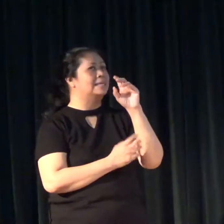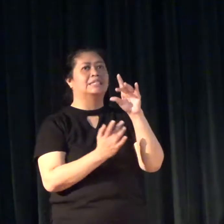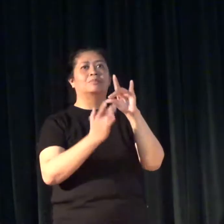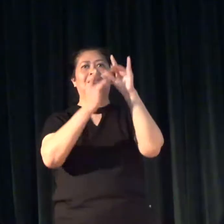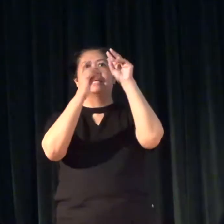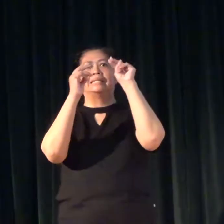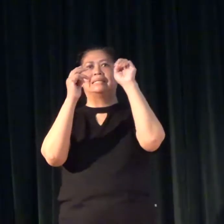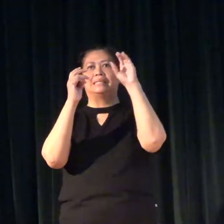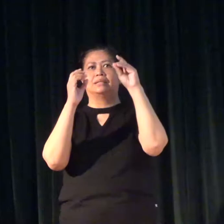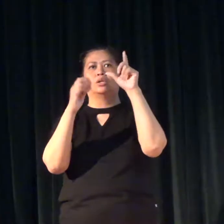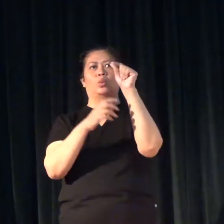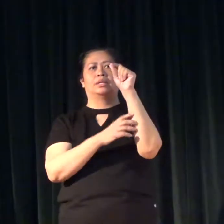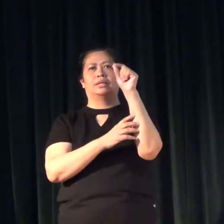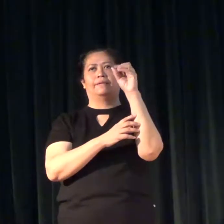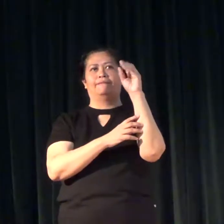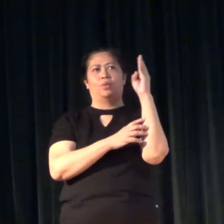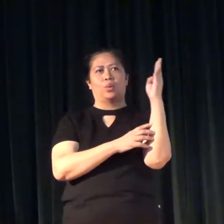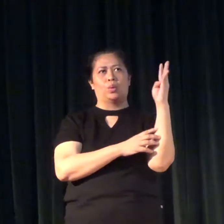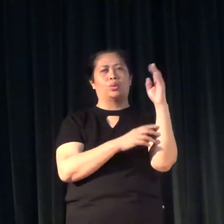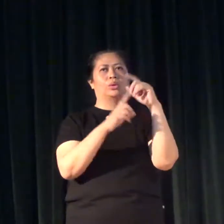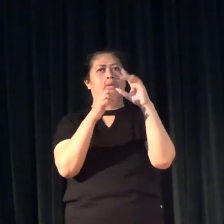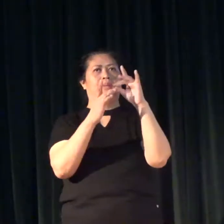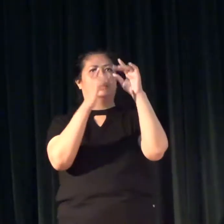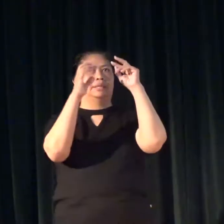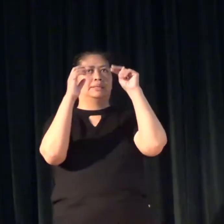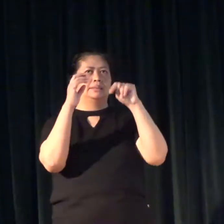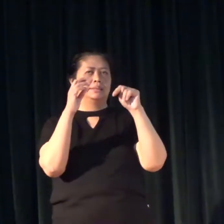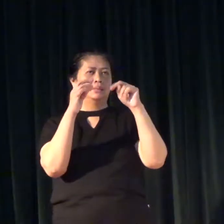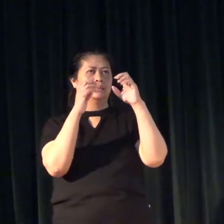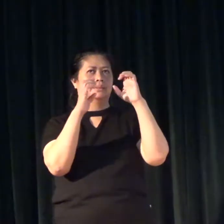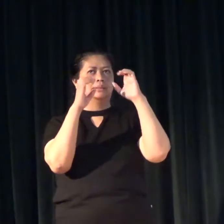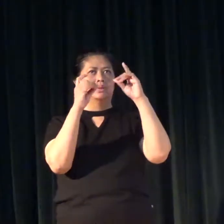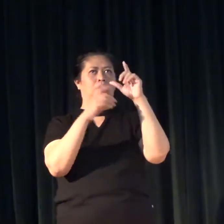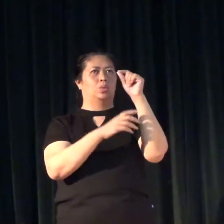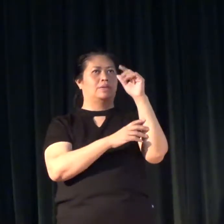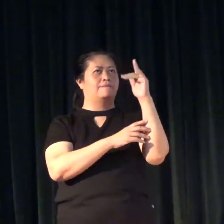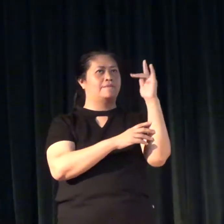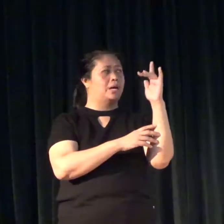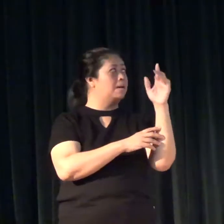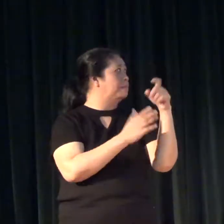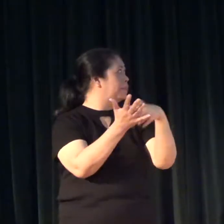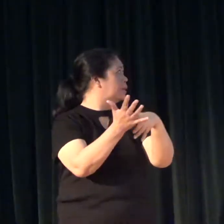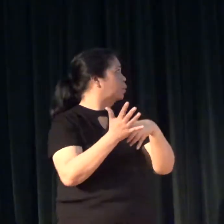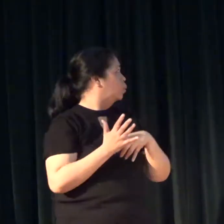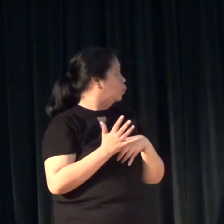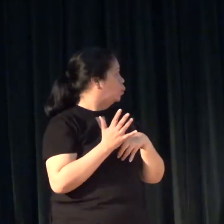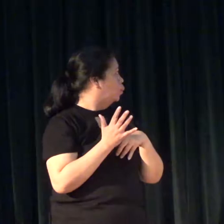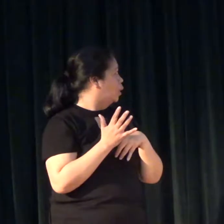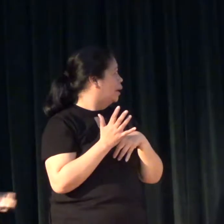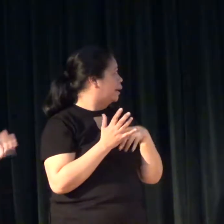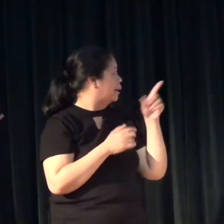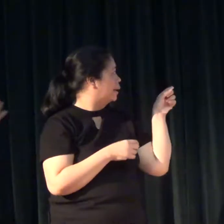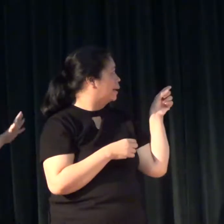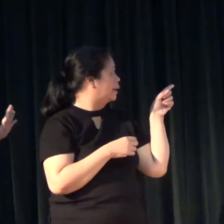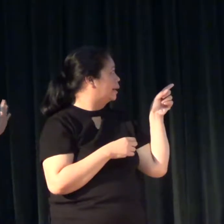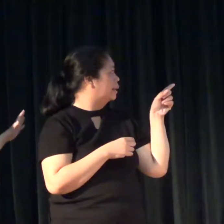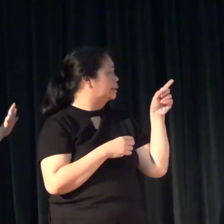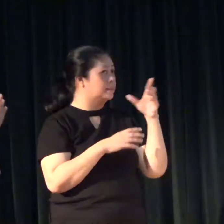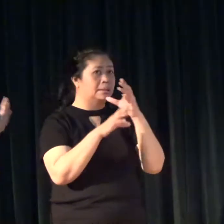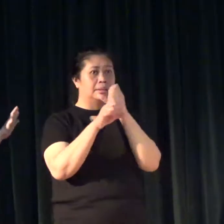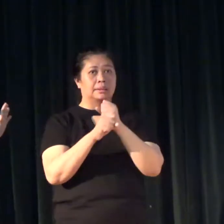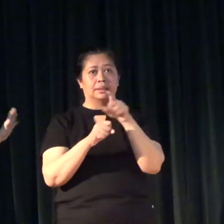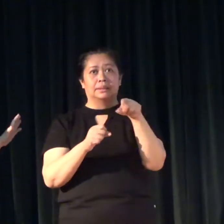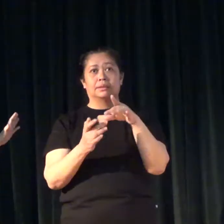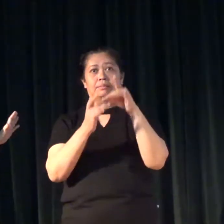needs education 24, and special needs education 25, require those taking